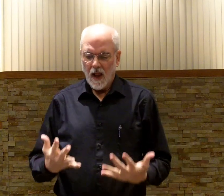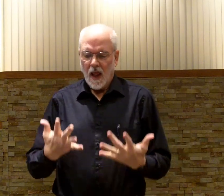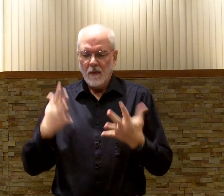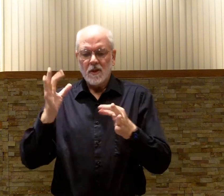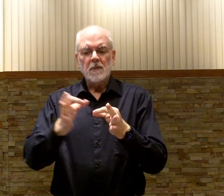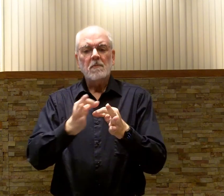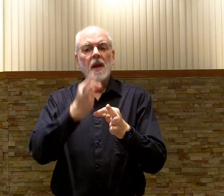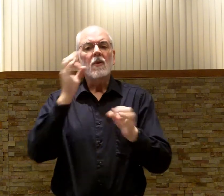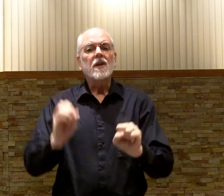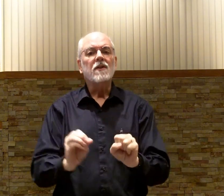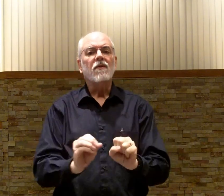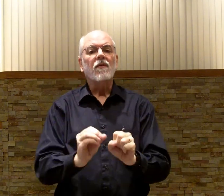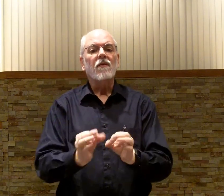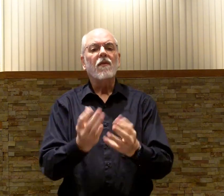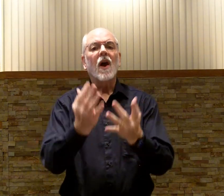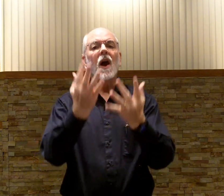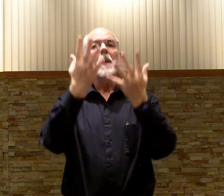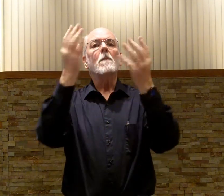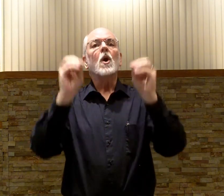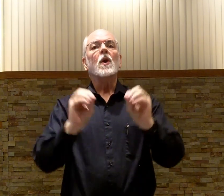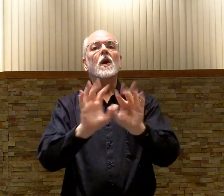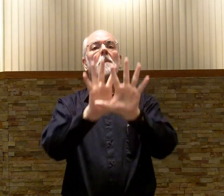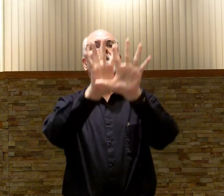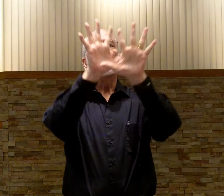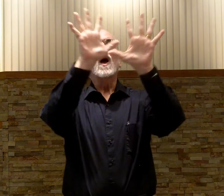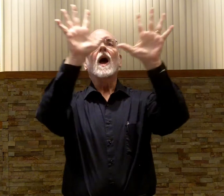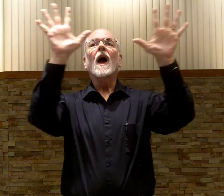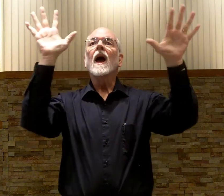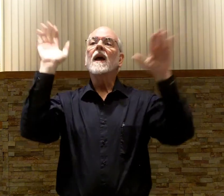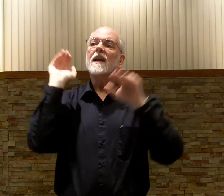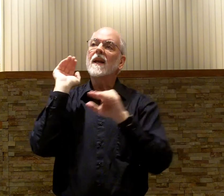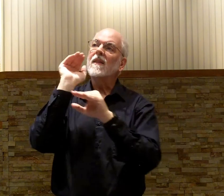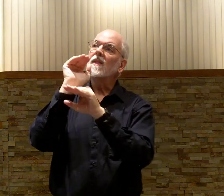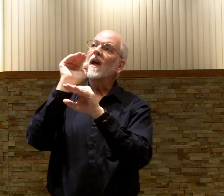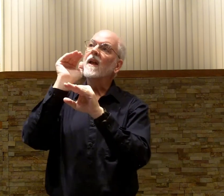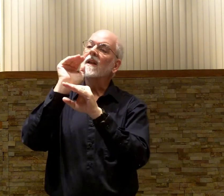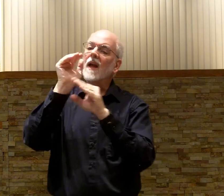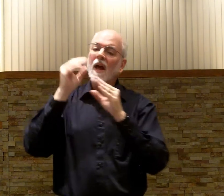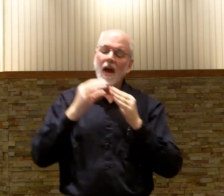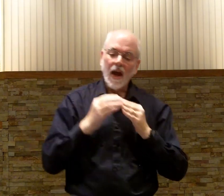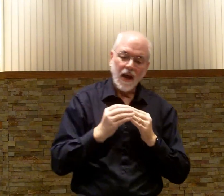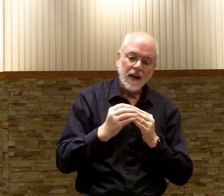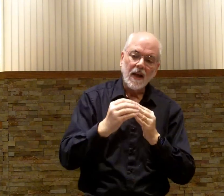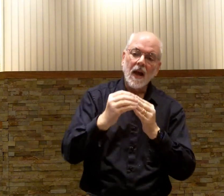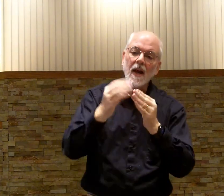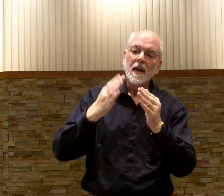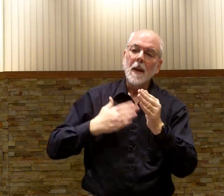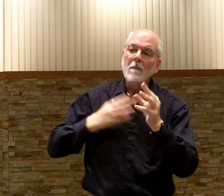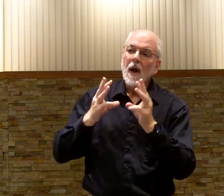spirits fire burning bright in the night guiding my